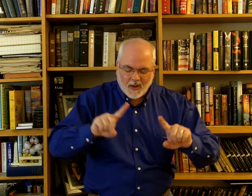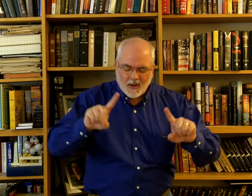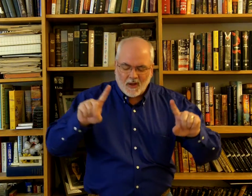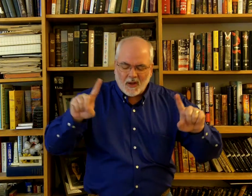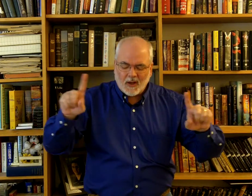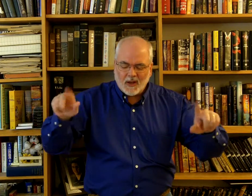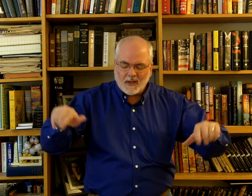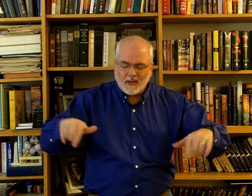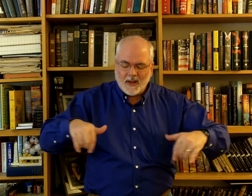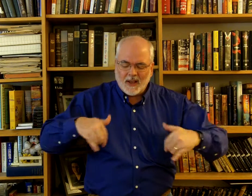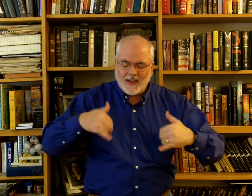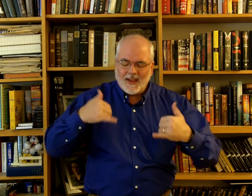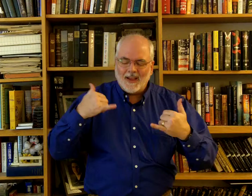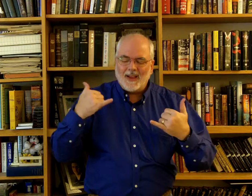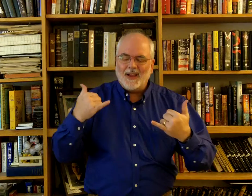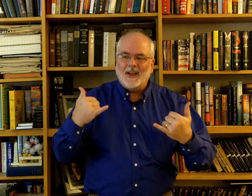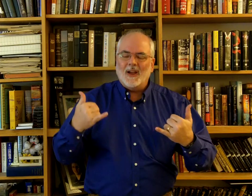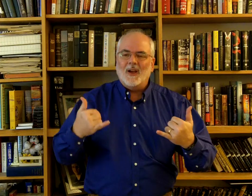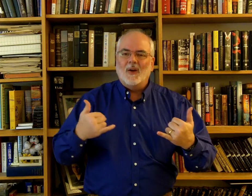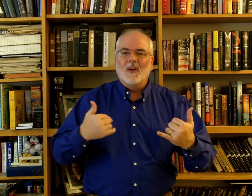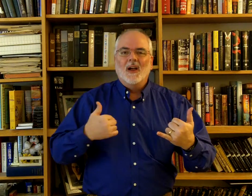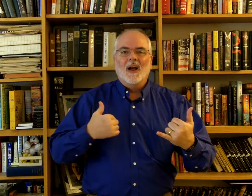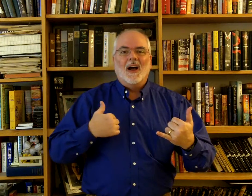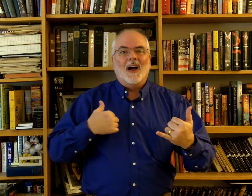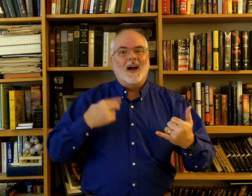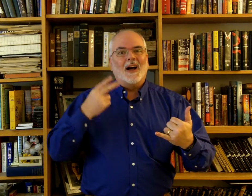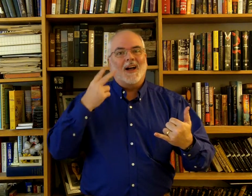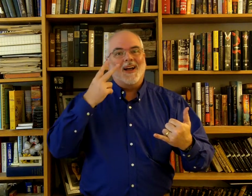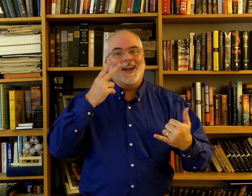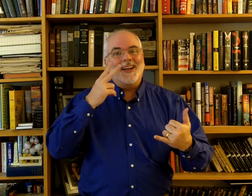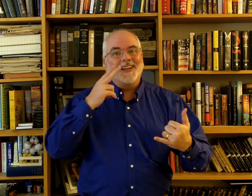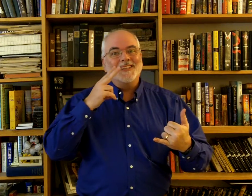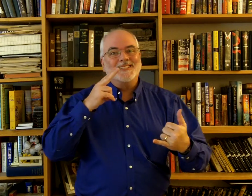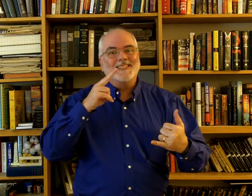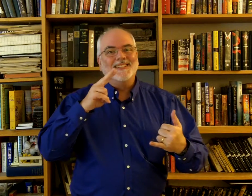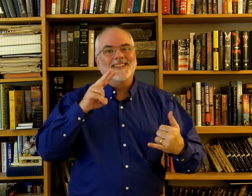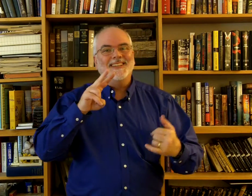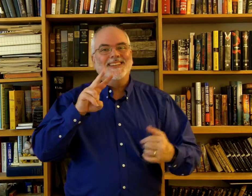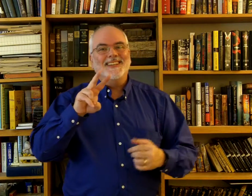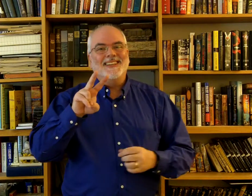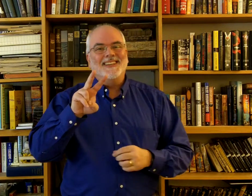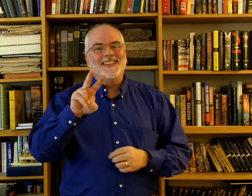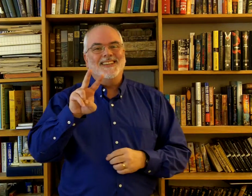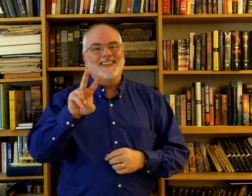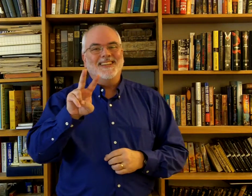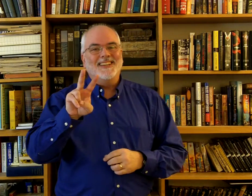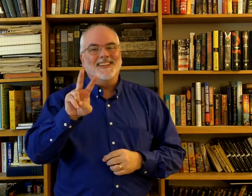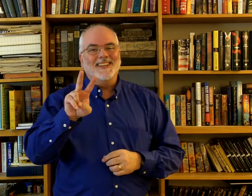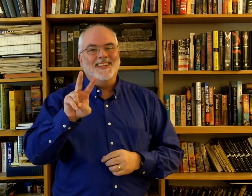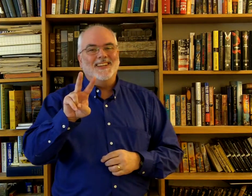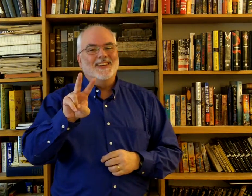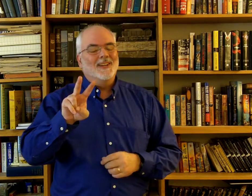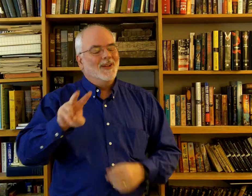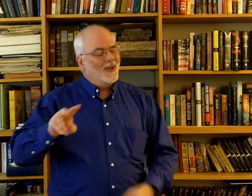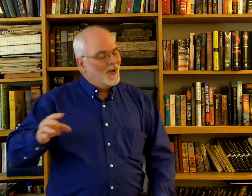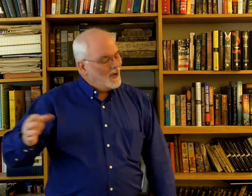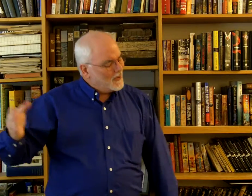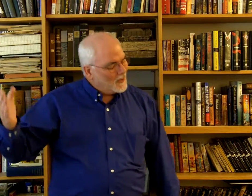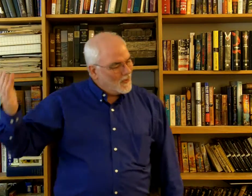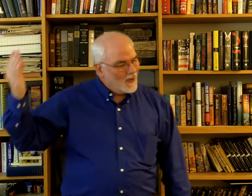now I see. T